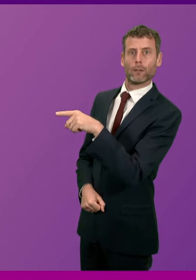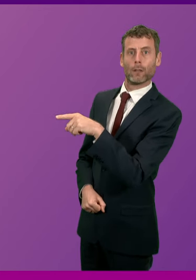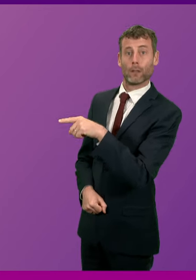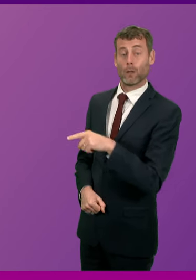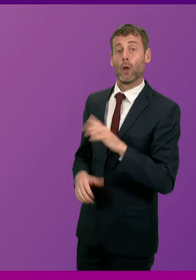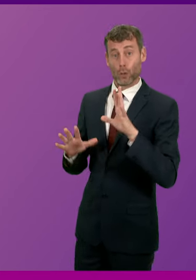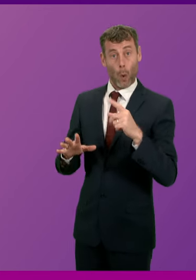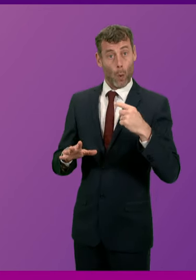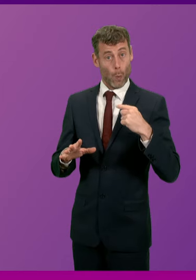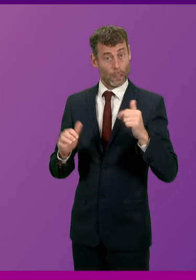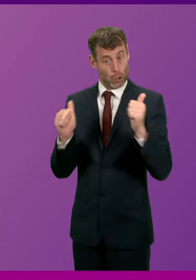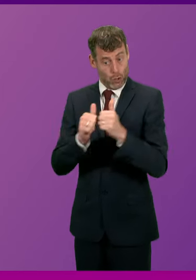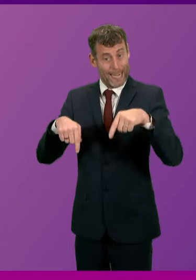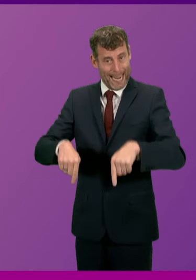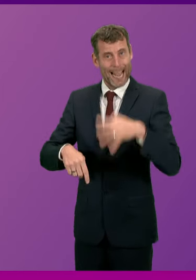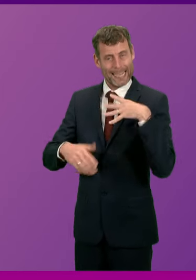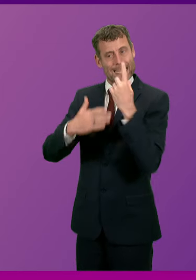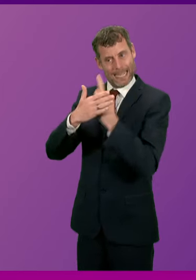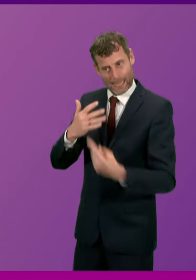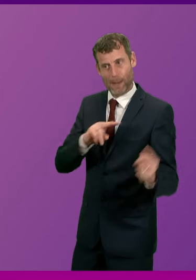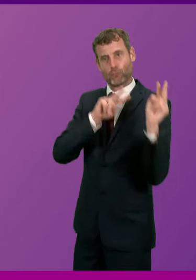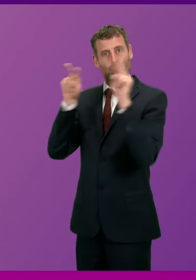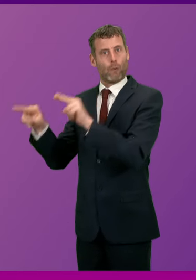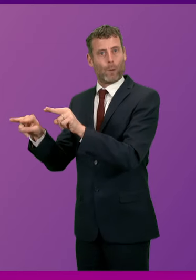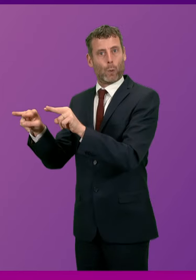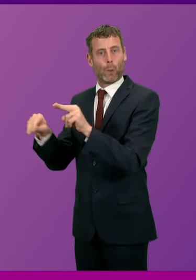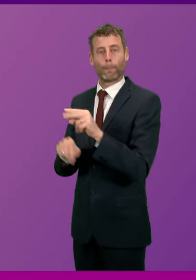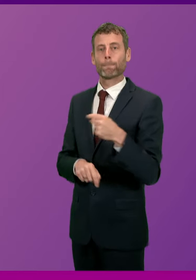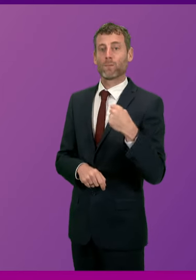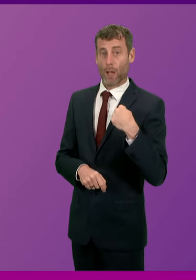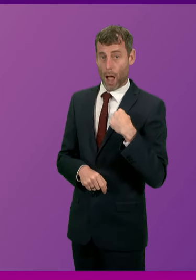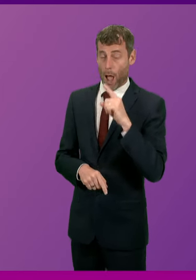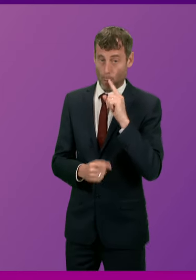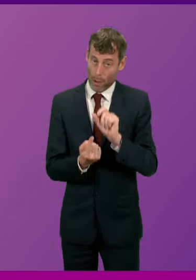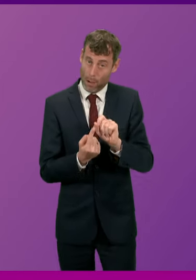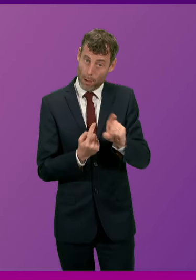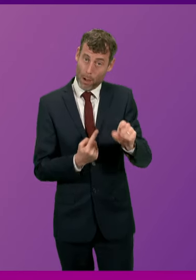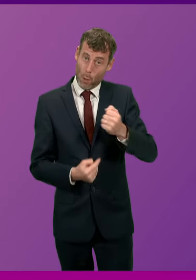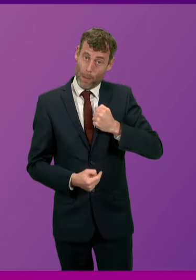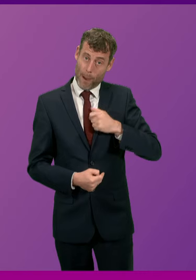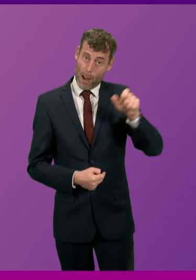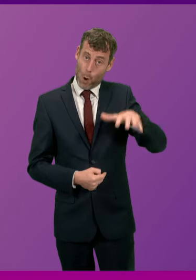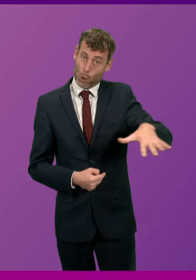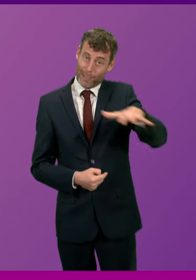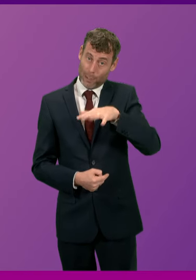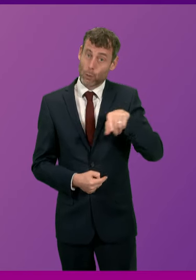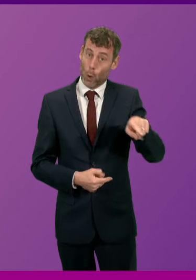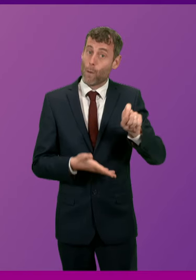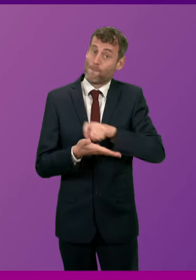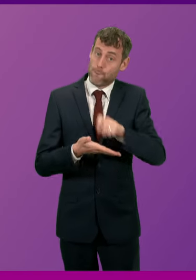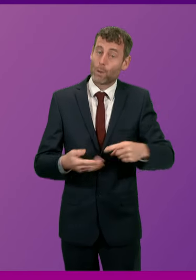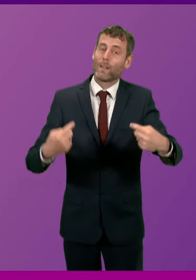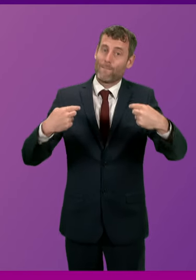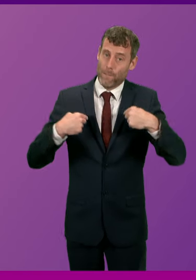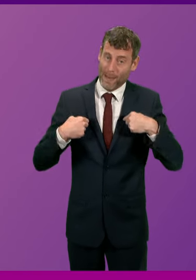decided to do. And what I will do is I will engage directly with my constituents who have returned me to this Parliament